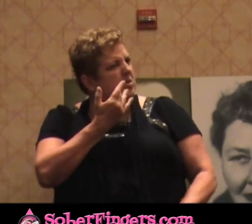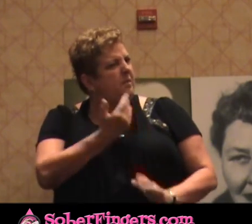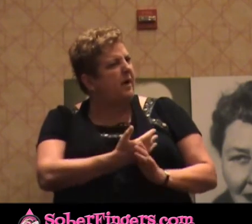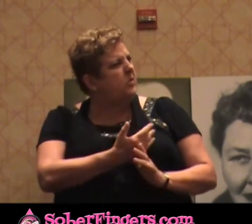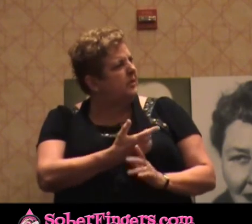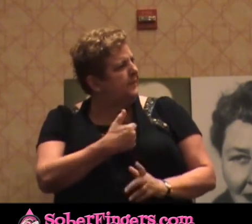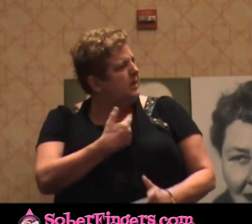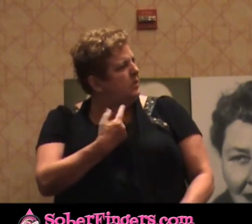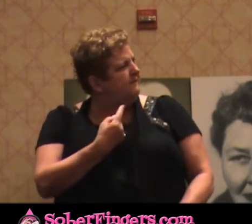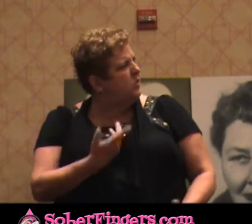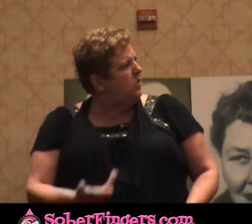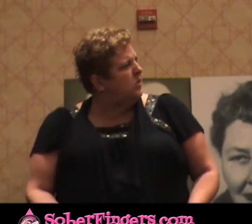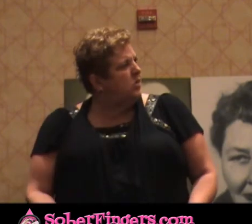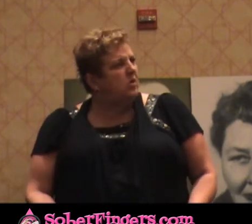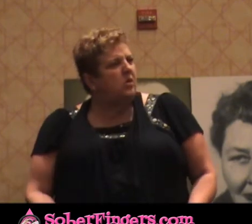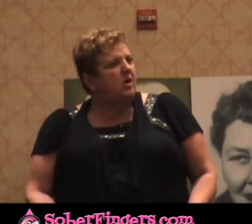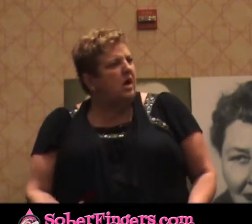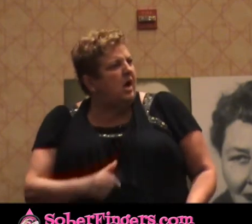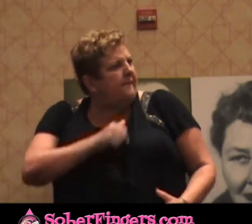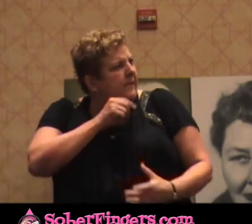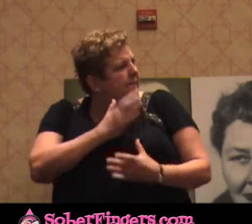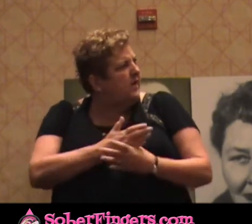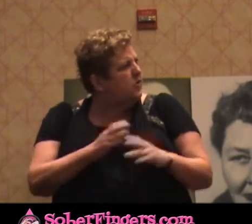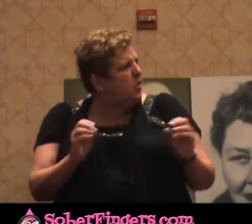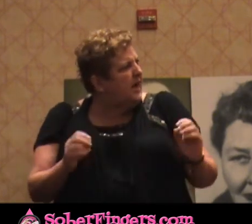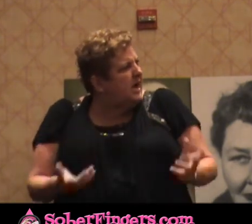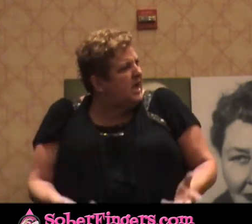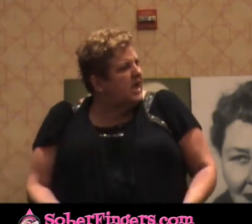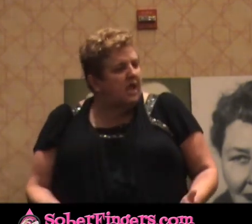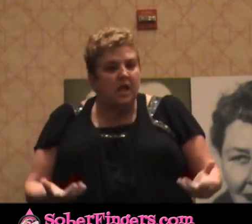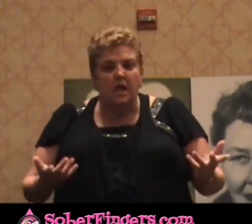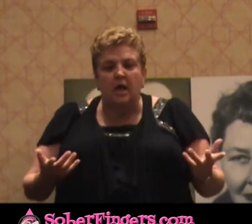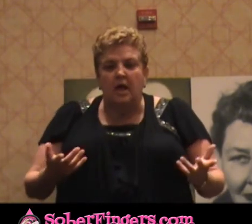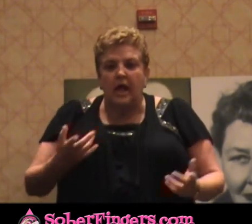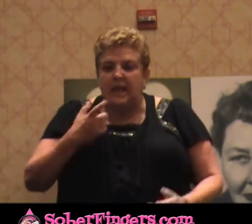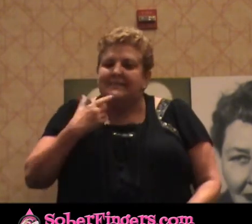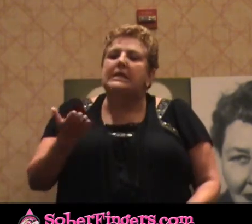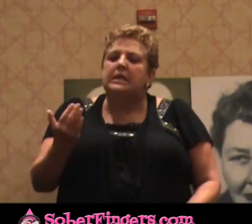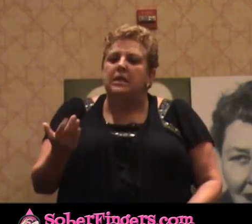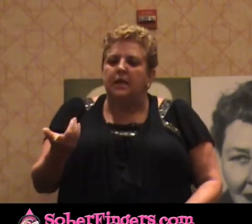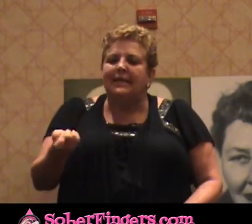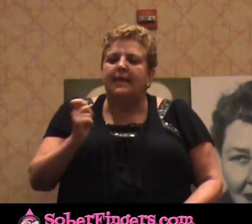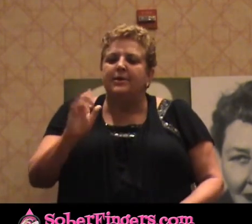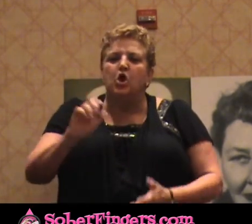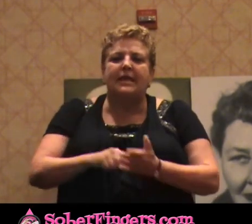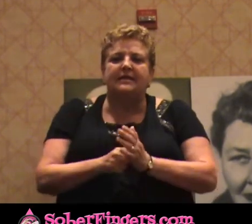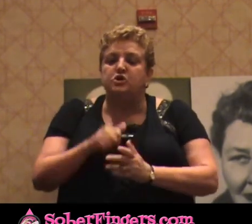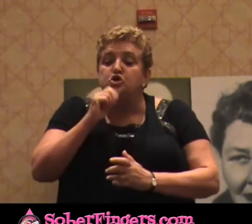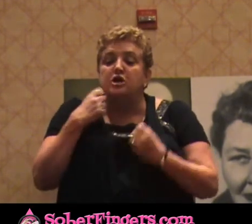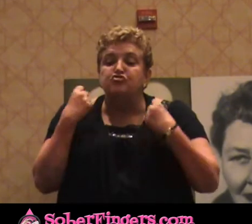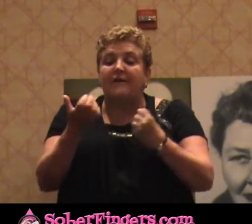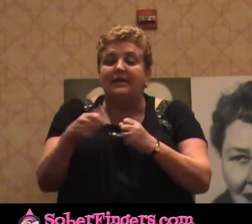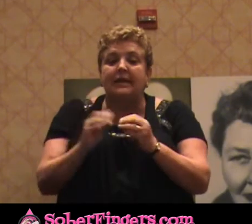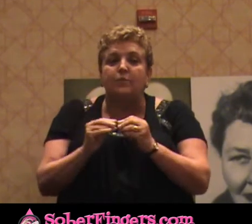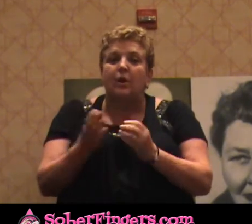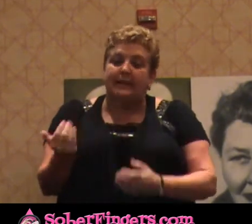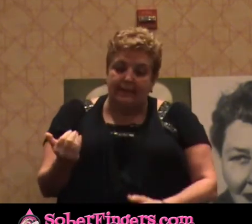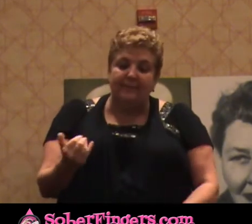I'm not bothering anybody. And I tell him give him your keys. Okay you're not driving anymore for tonight. Just give me your keys and that's it.